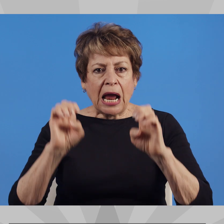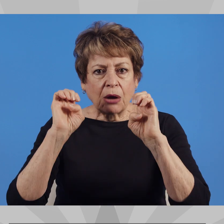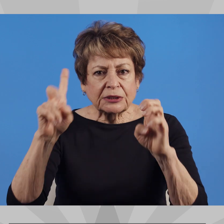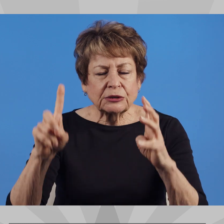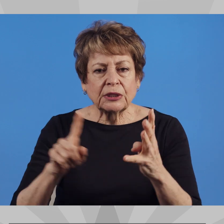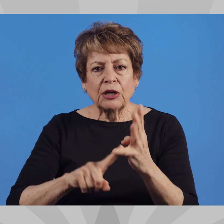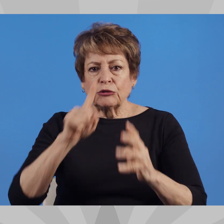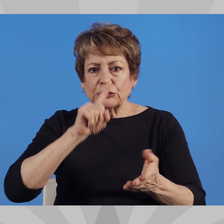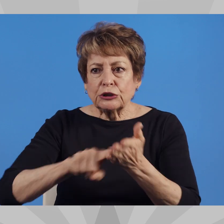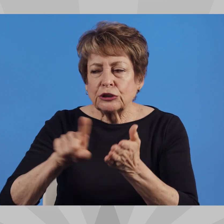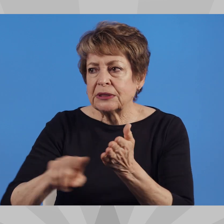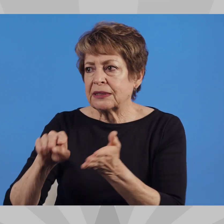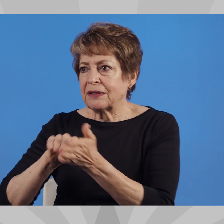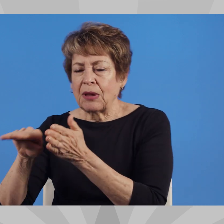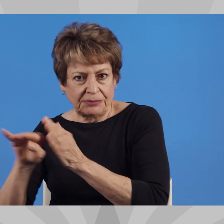AND DEVELOPMENT.